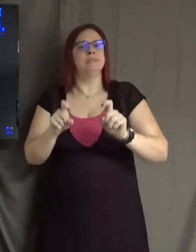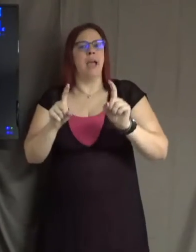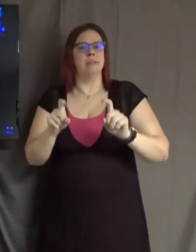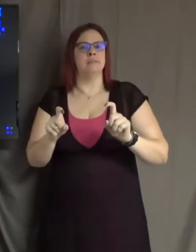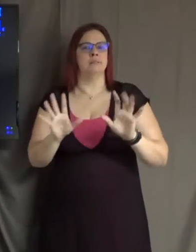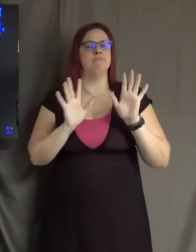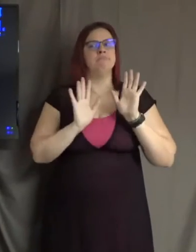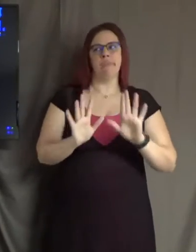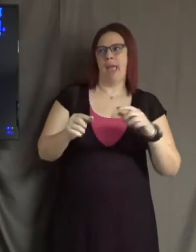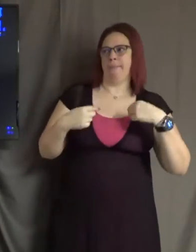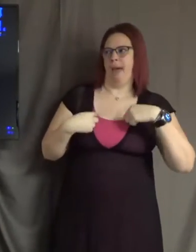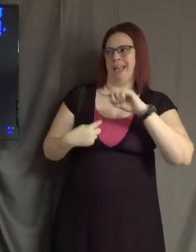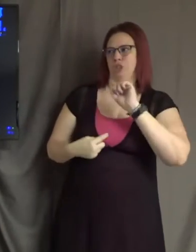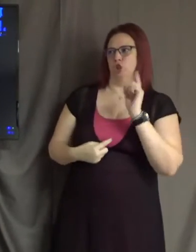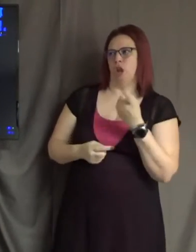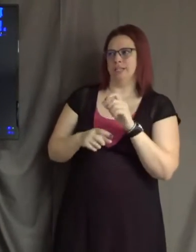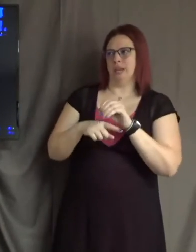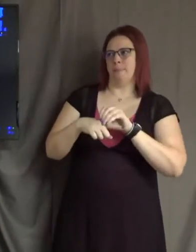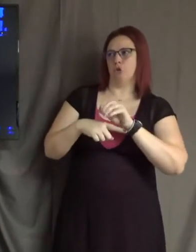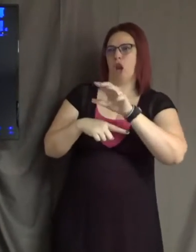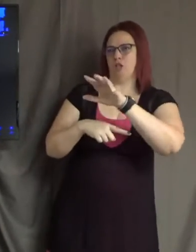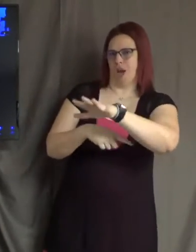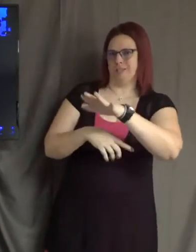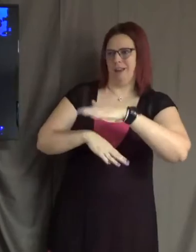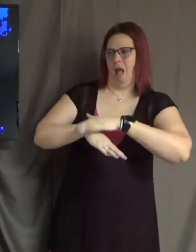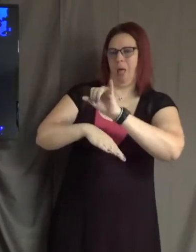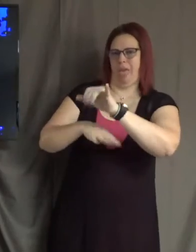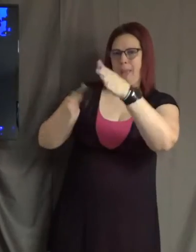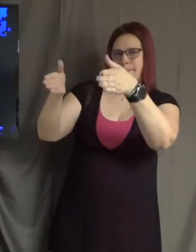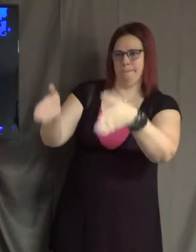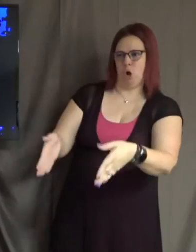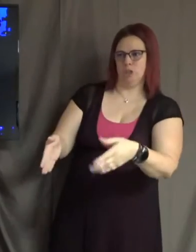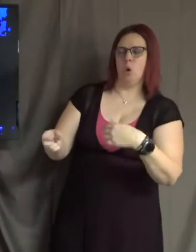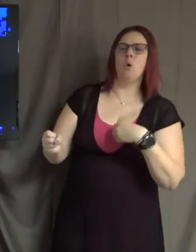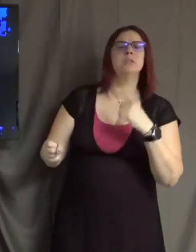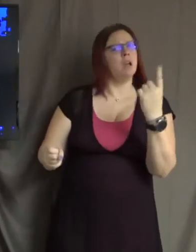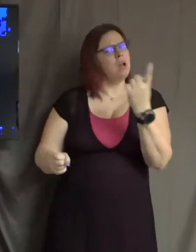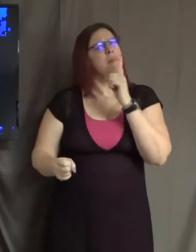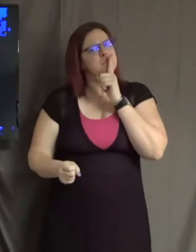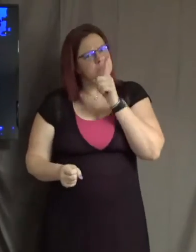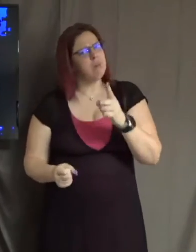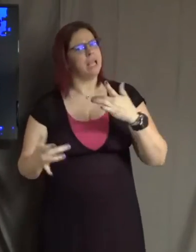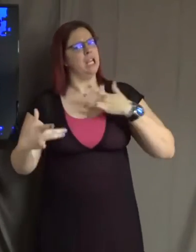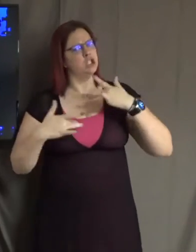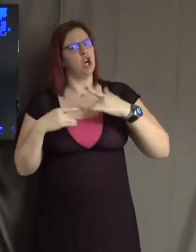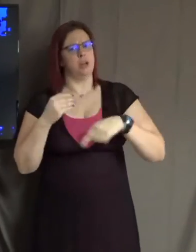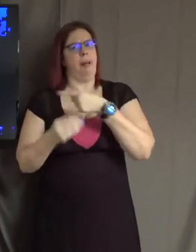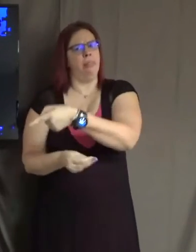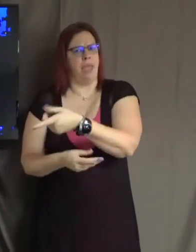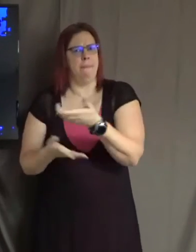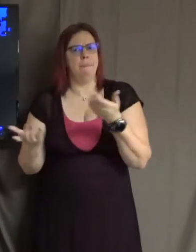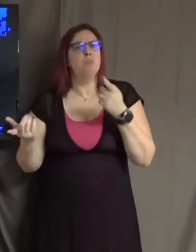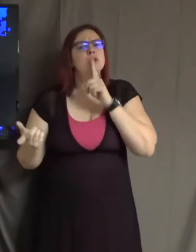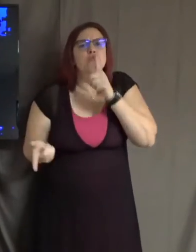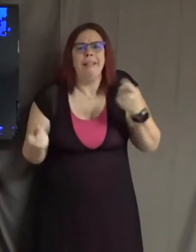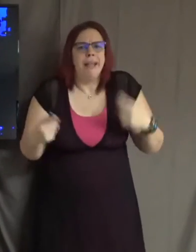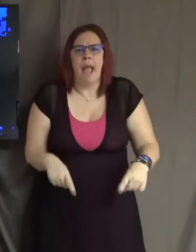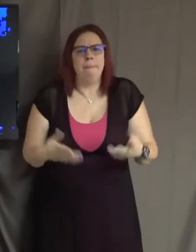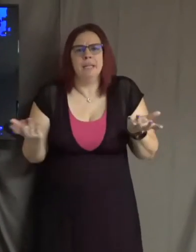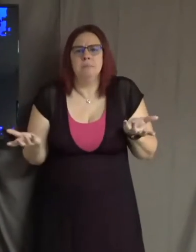person? Or is this truly something that I'm concerned about for them? What's really going on for me? That I might be projecting onto